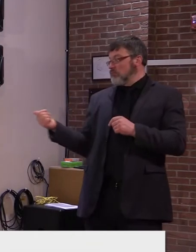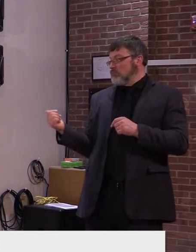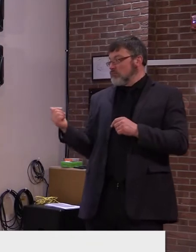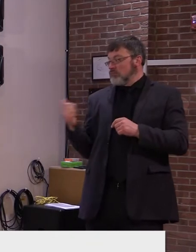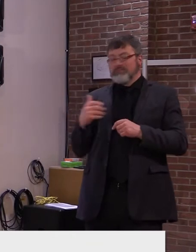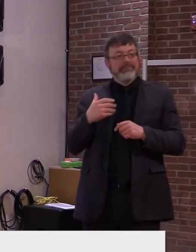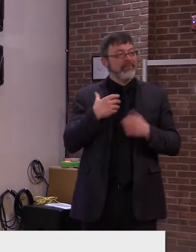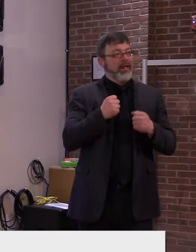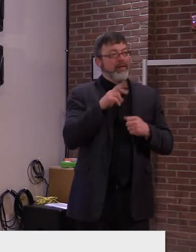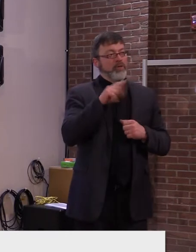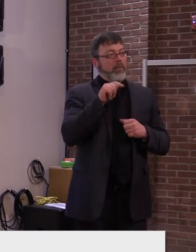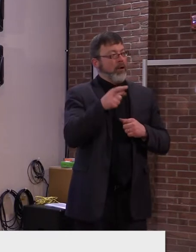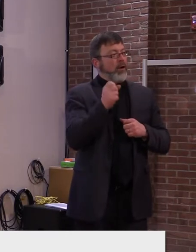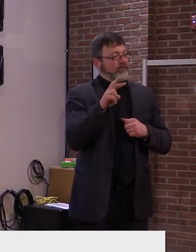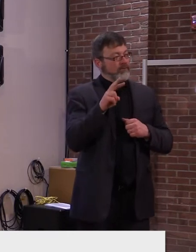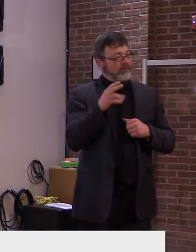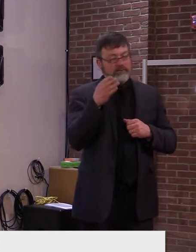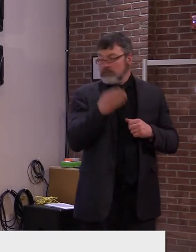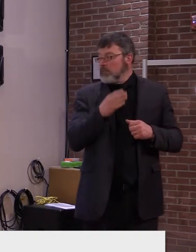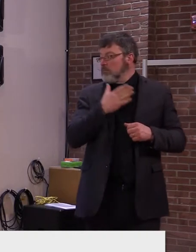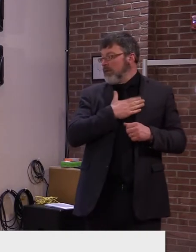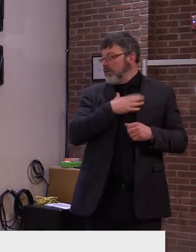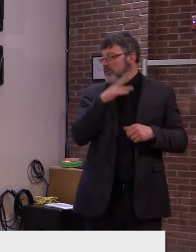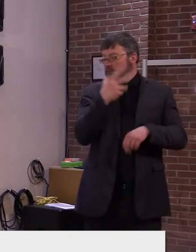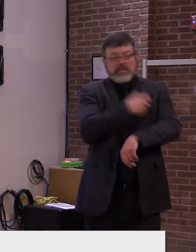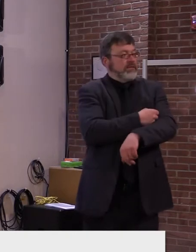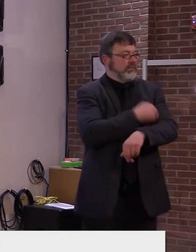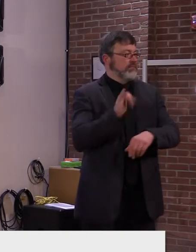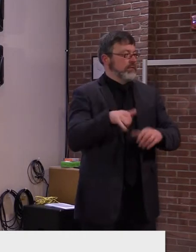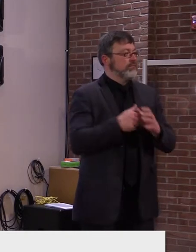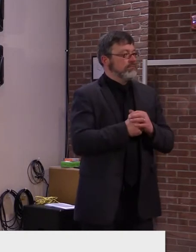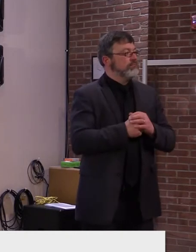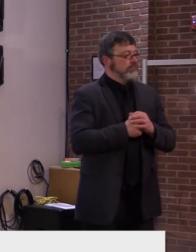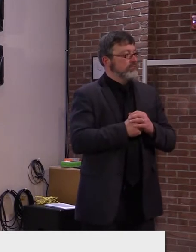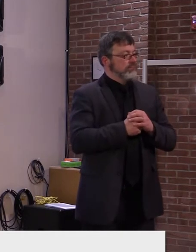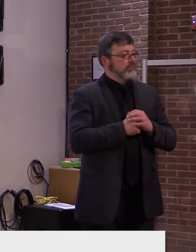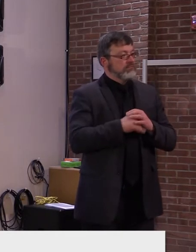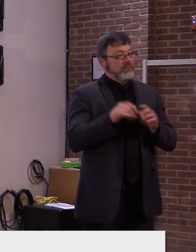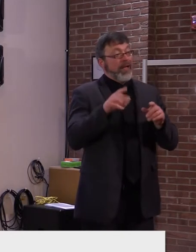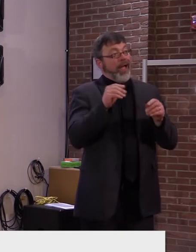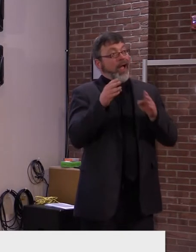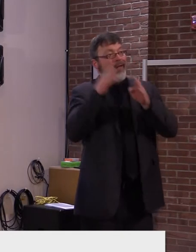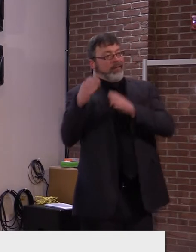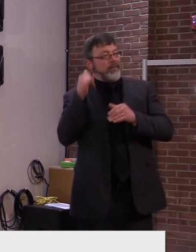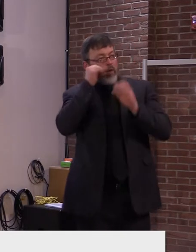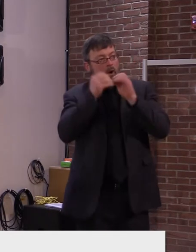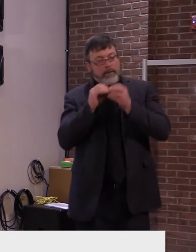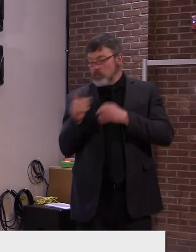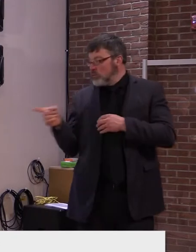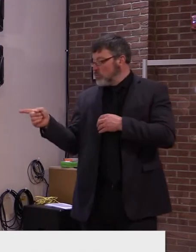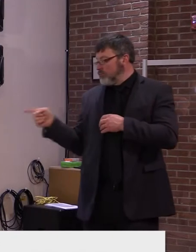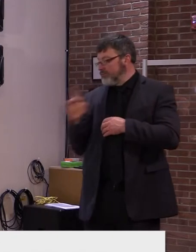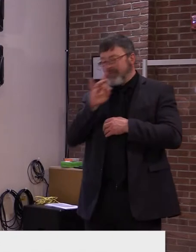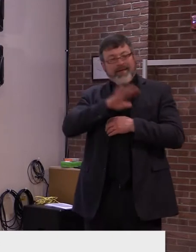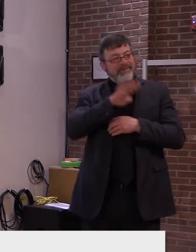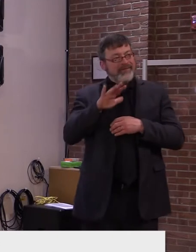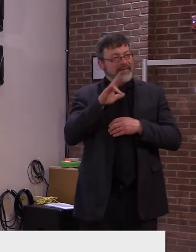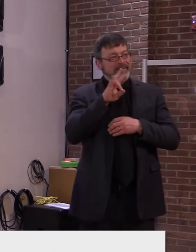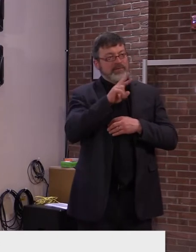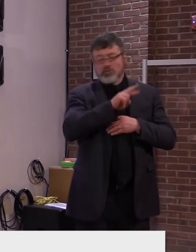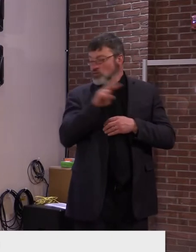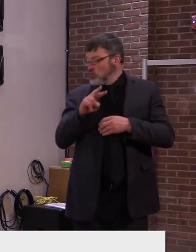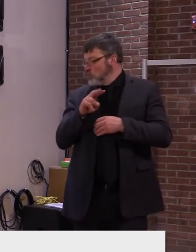slash myvaccine or call our call center at 855-722-7878.